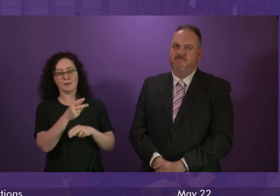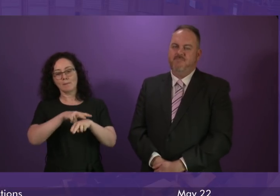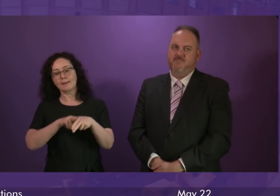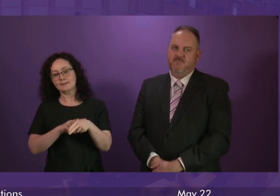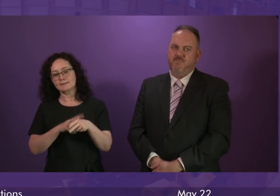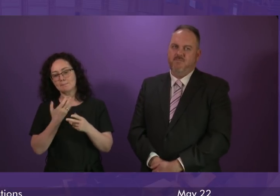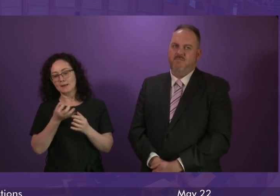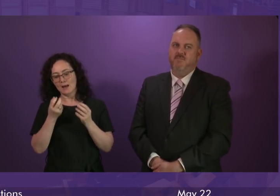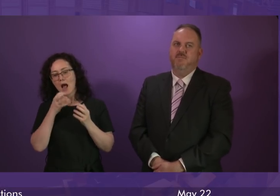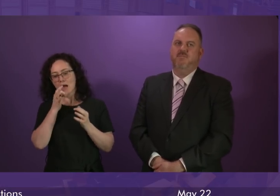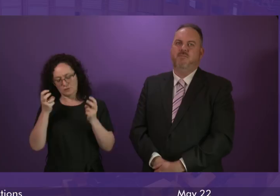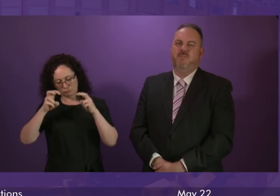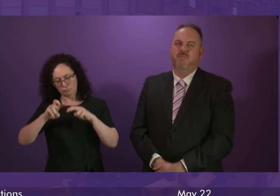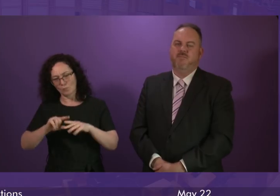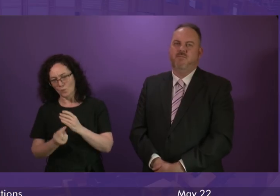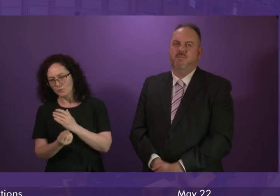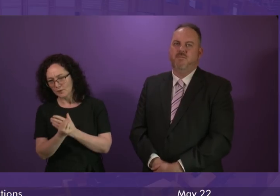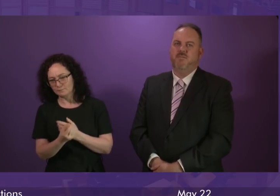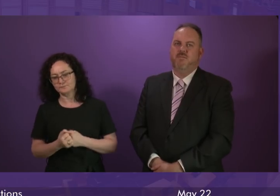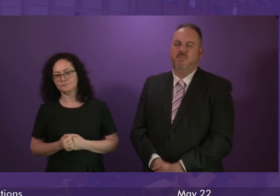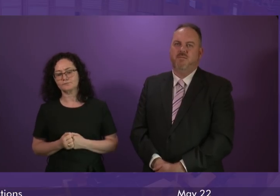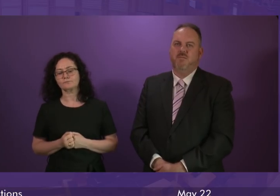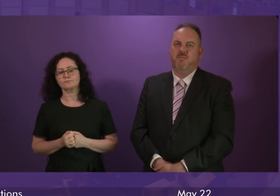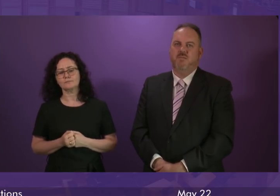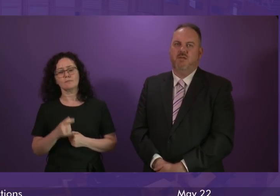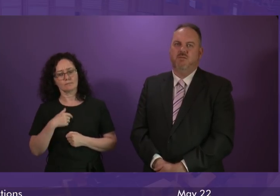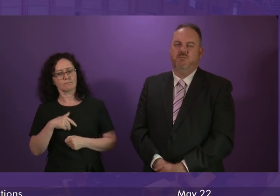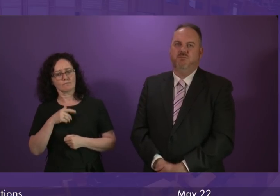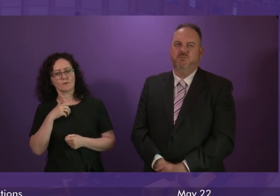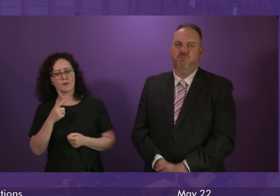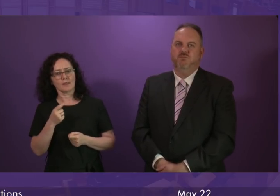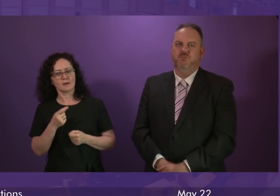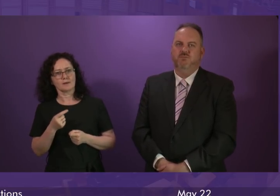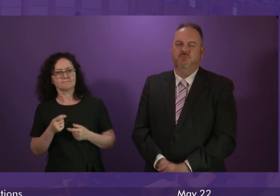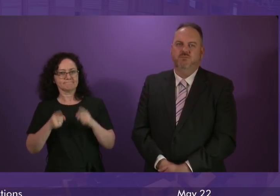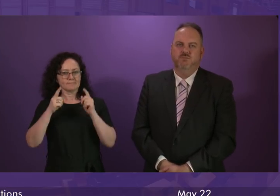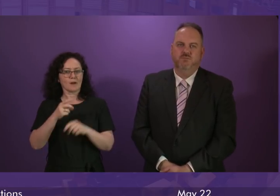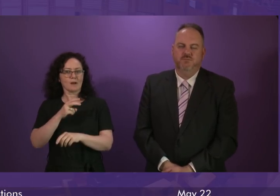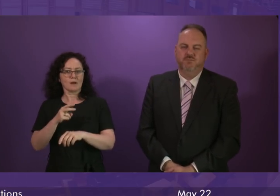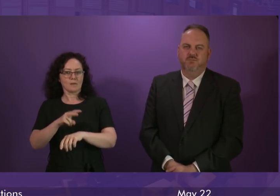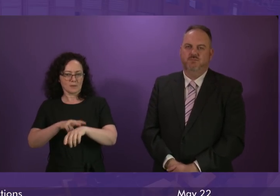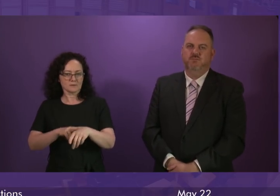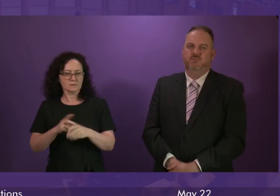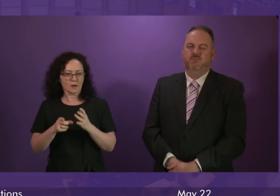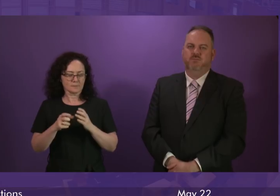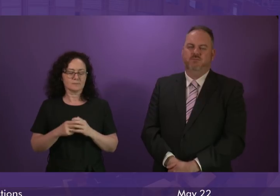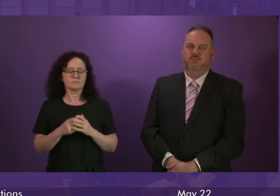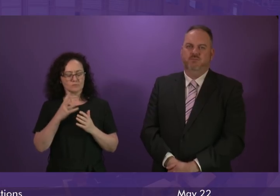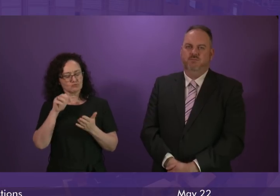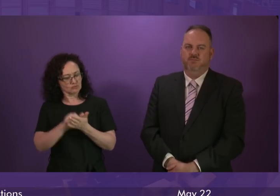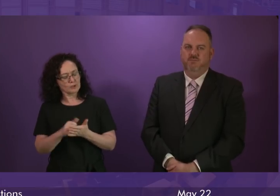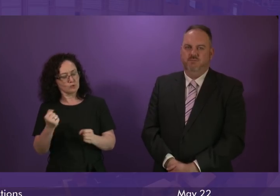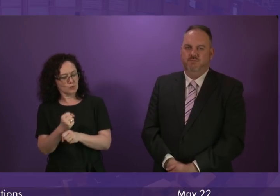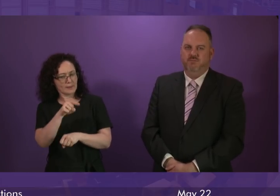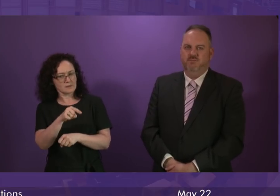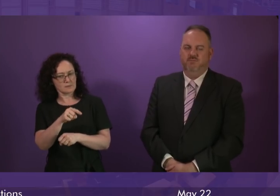concerns that have been raised there. I think the Chief Constable is absolutely right to recognise the seriousness of this and to take the action that has